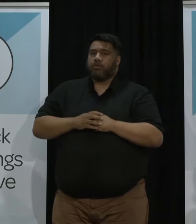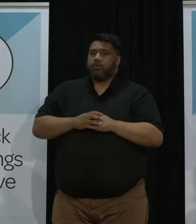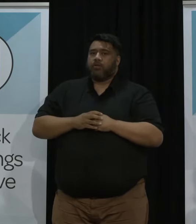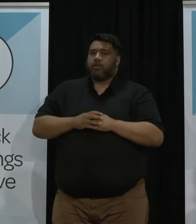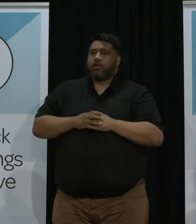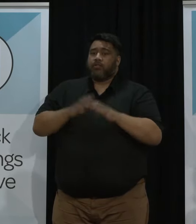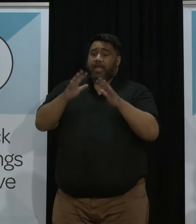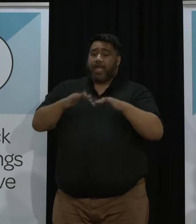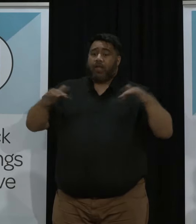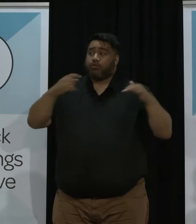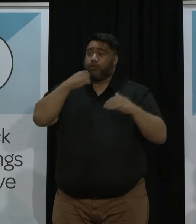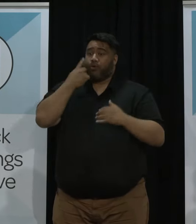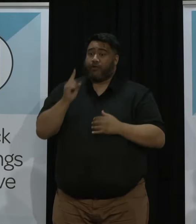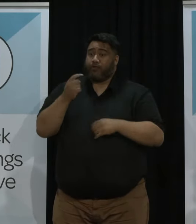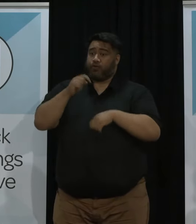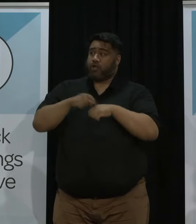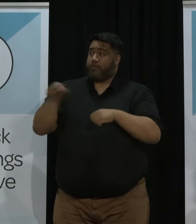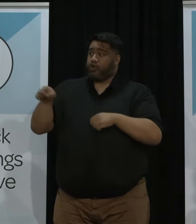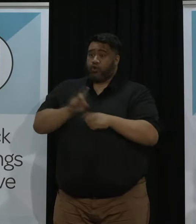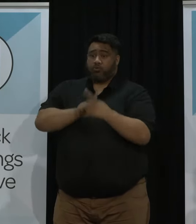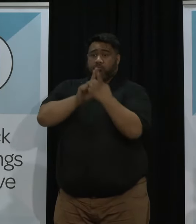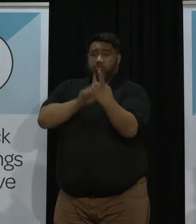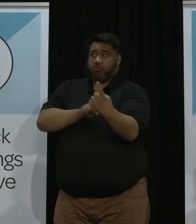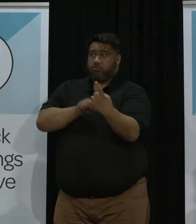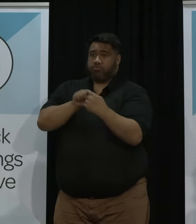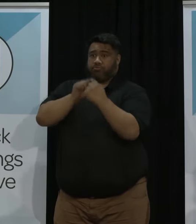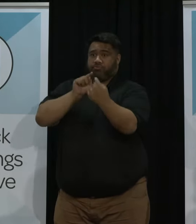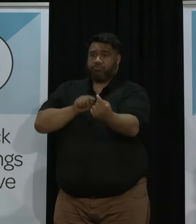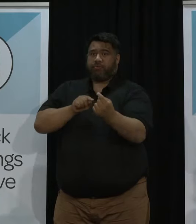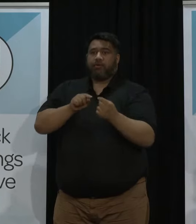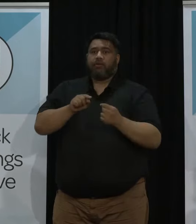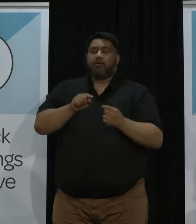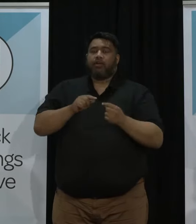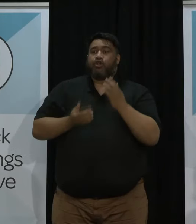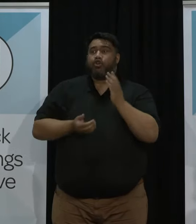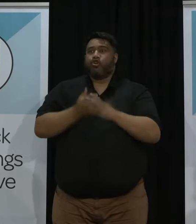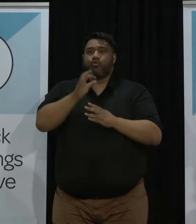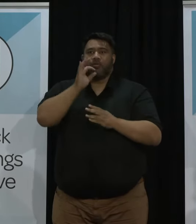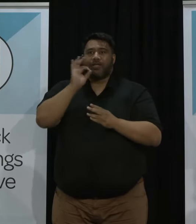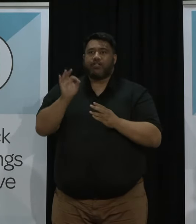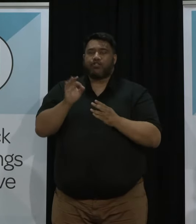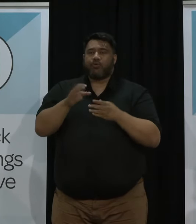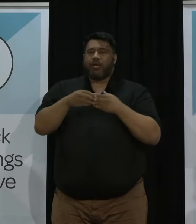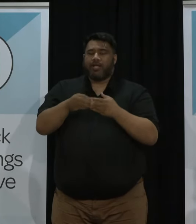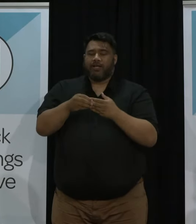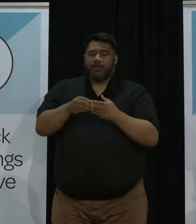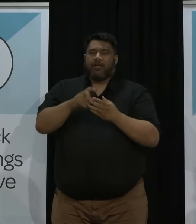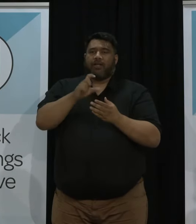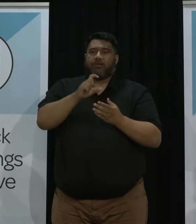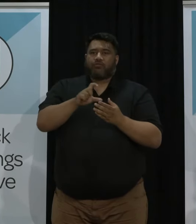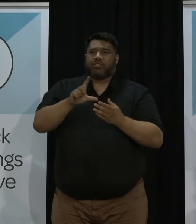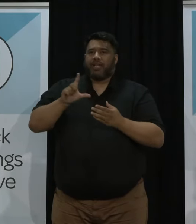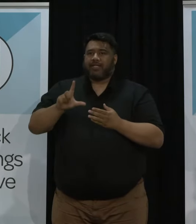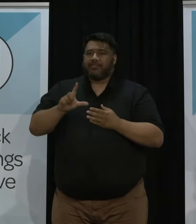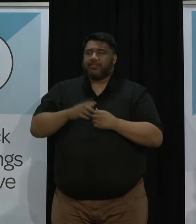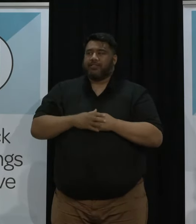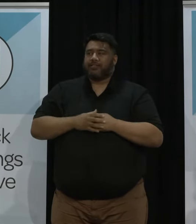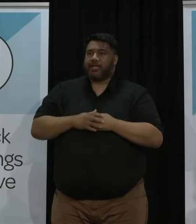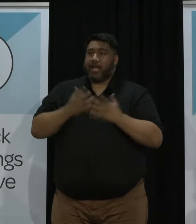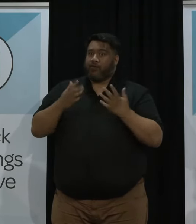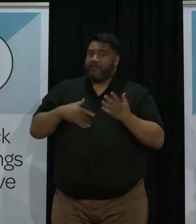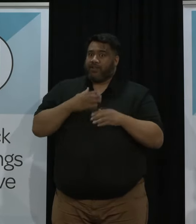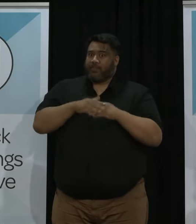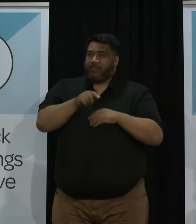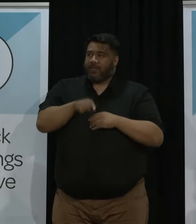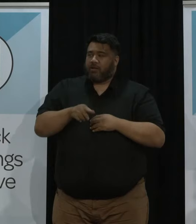the first time in the past tomorrow What are you expecting? Oh, look, obviously this is now the fifth opposition leader